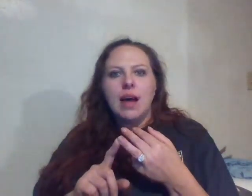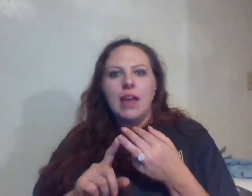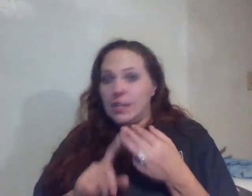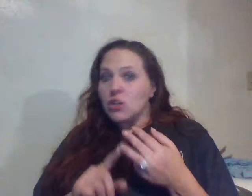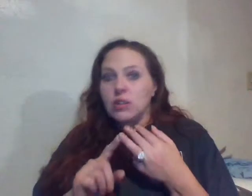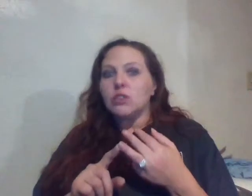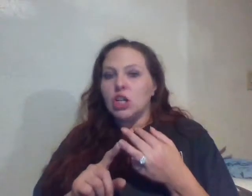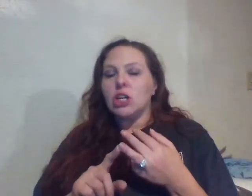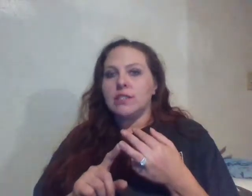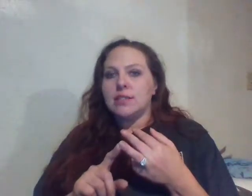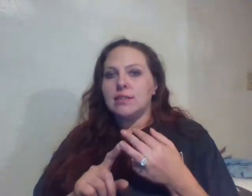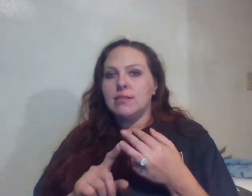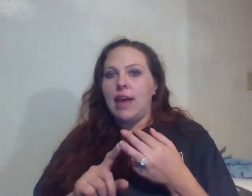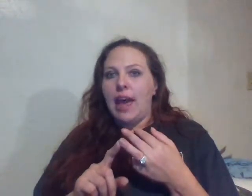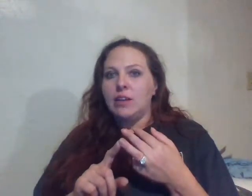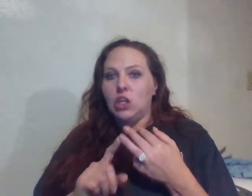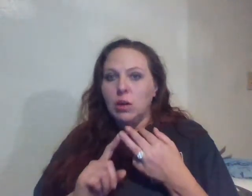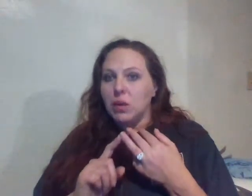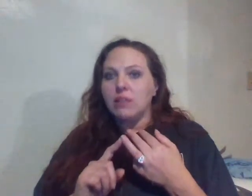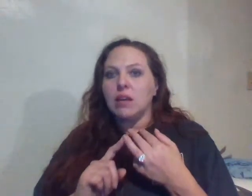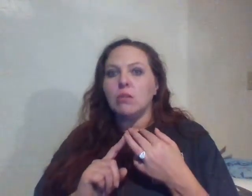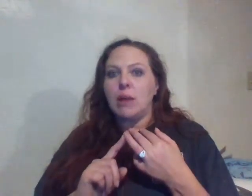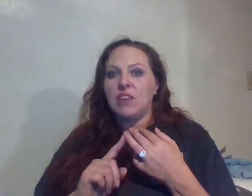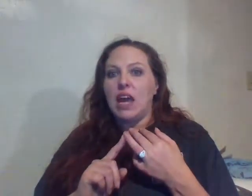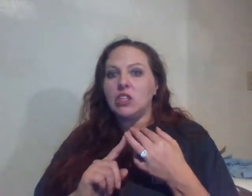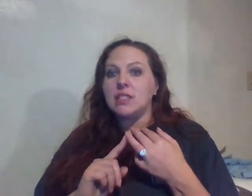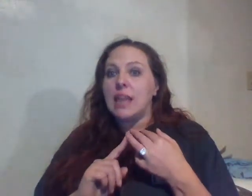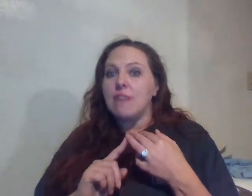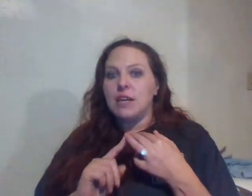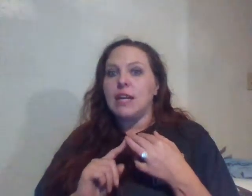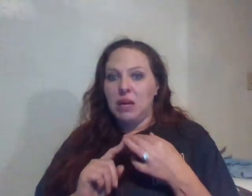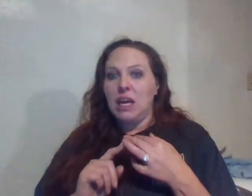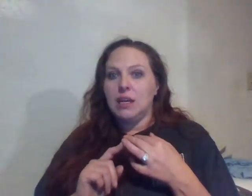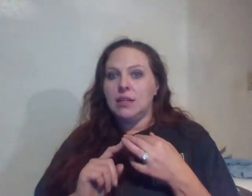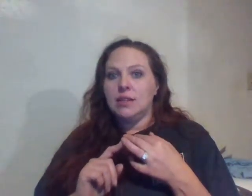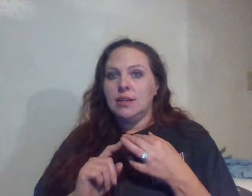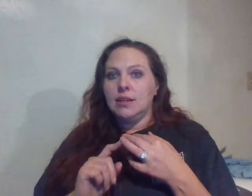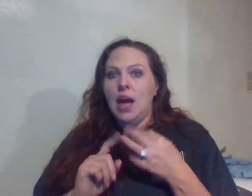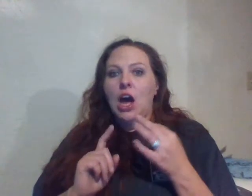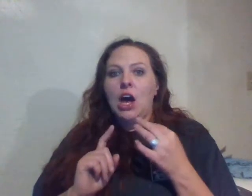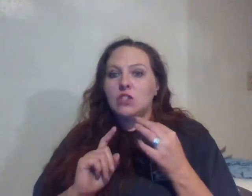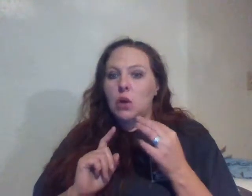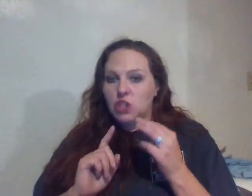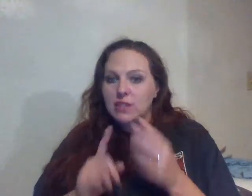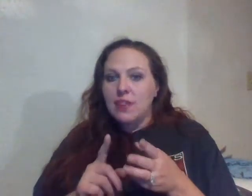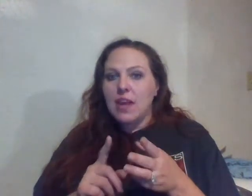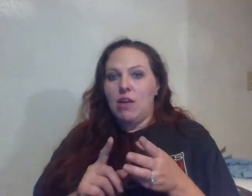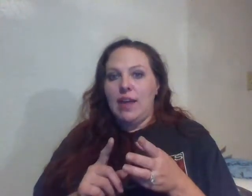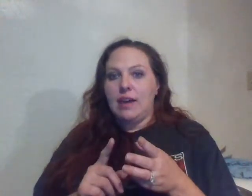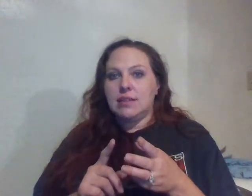These are legal charges and you can bring legal ramifications if need be. So just think on that.